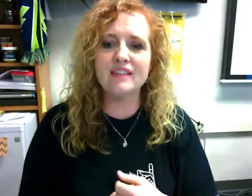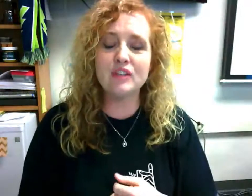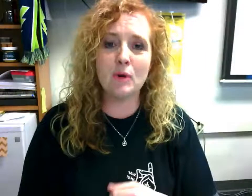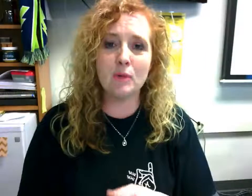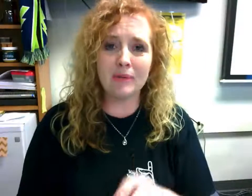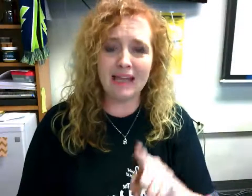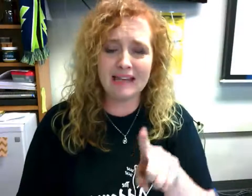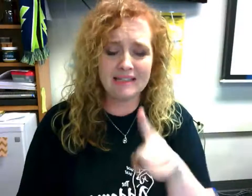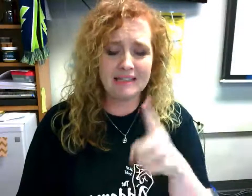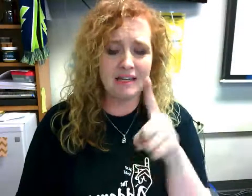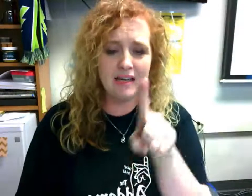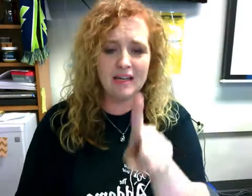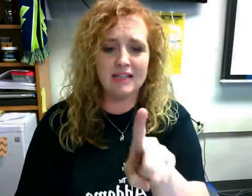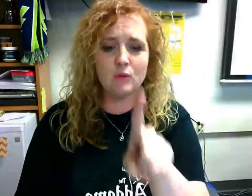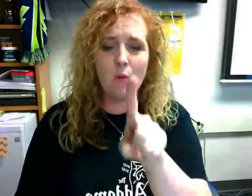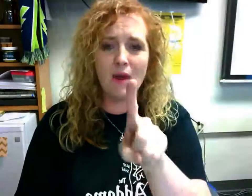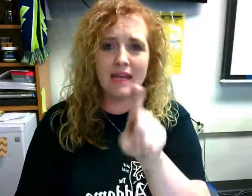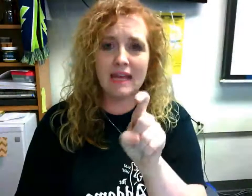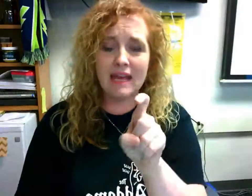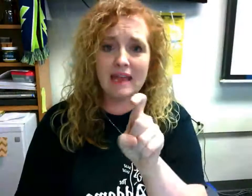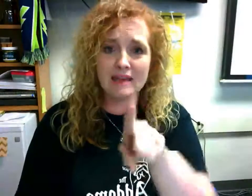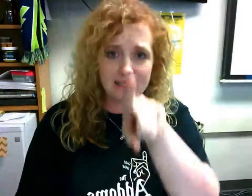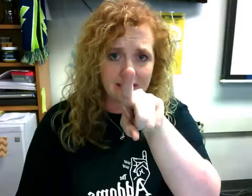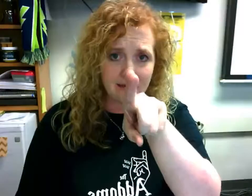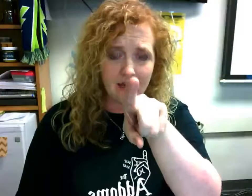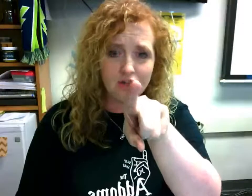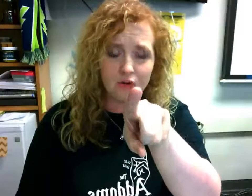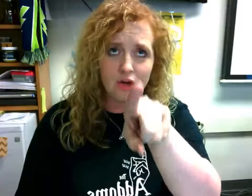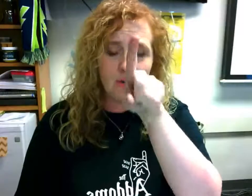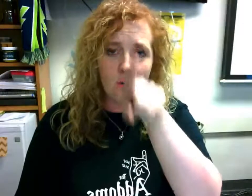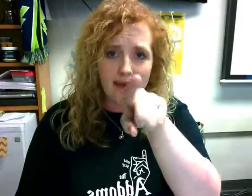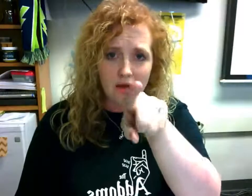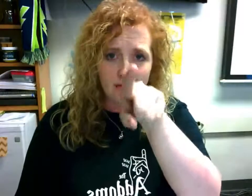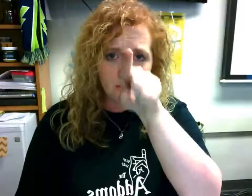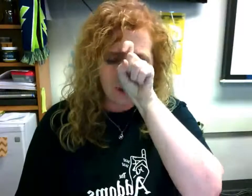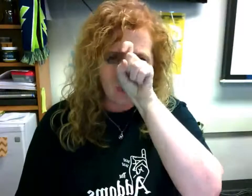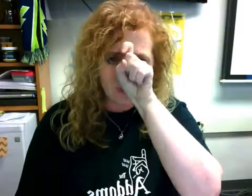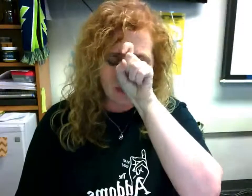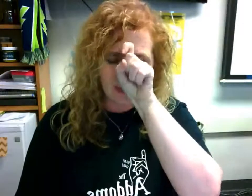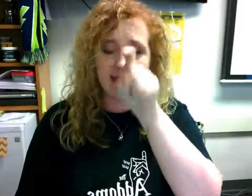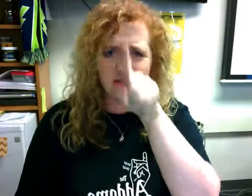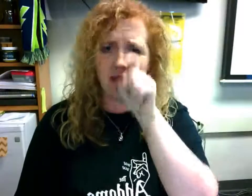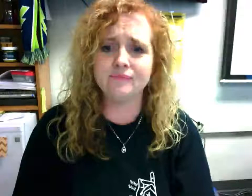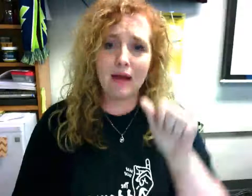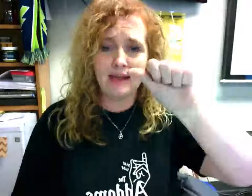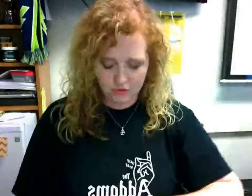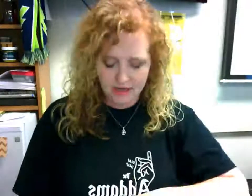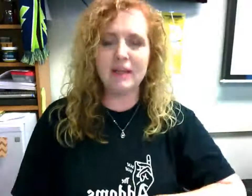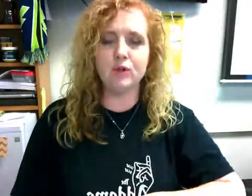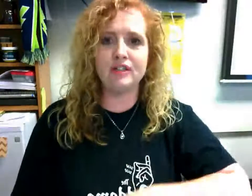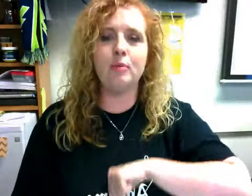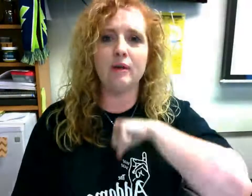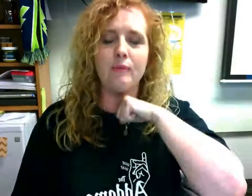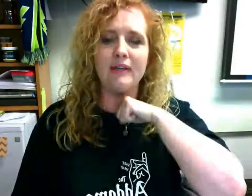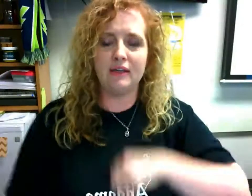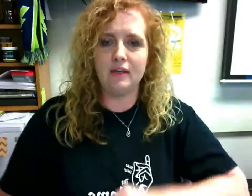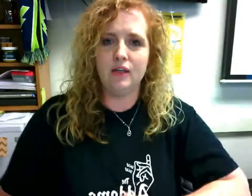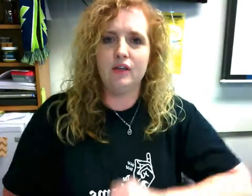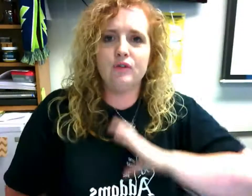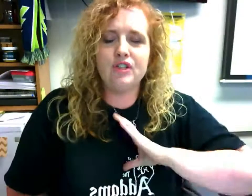perplexed so perplexed proud is with an a and you're starting in the middle of